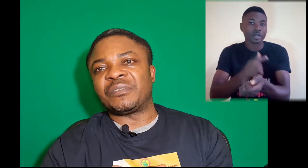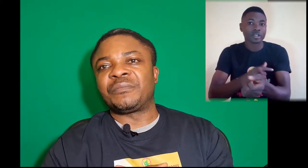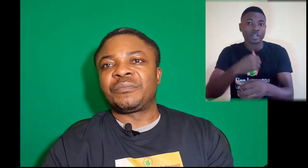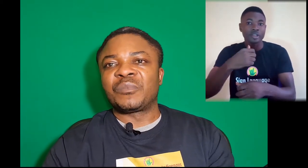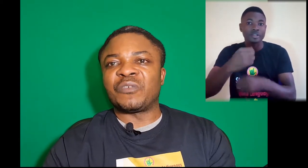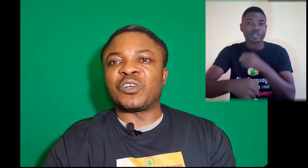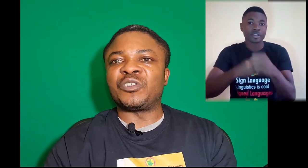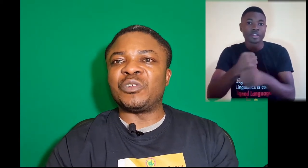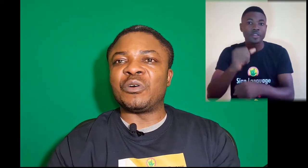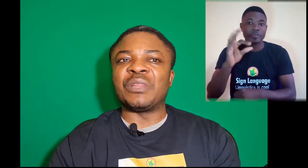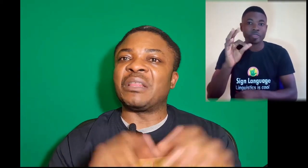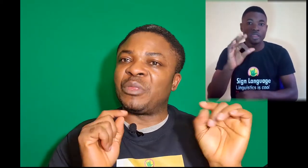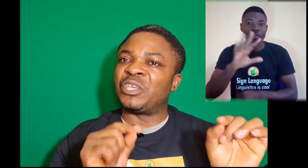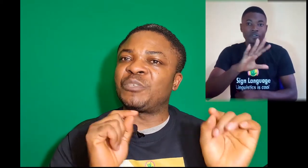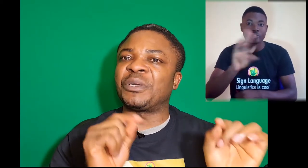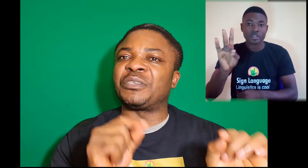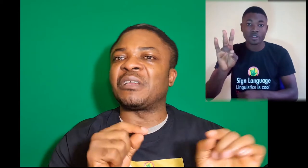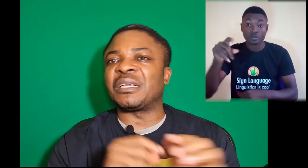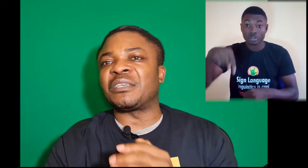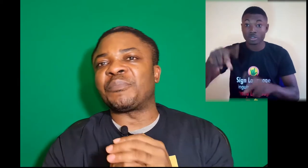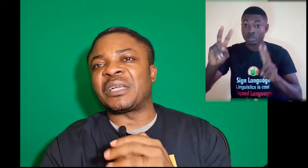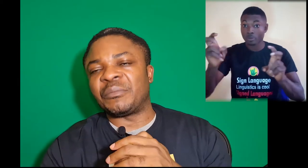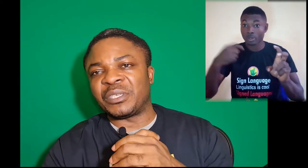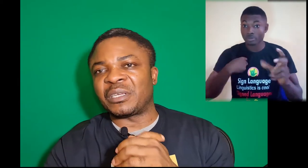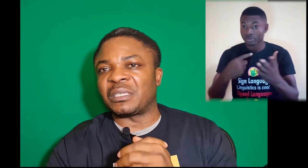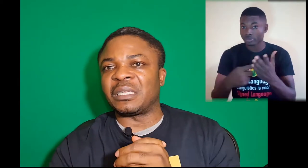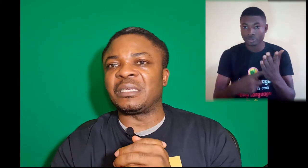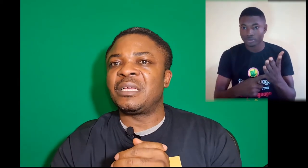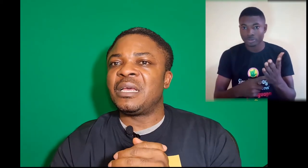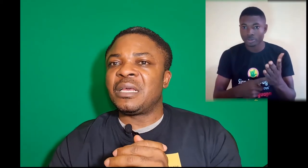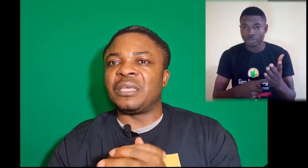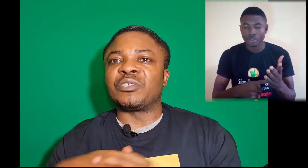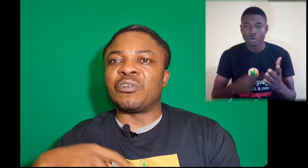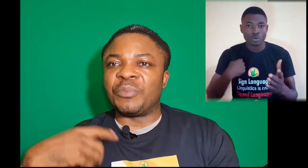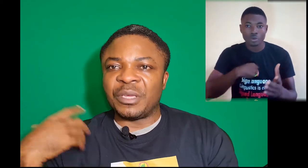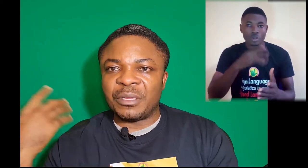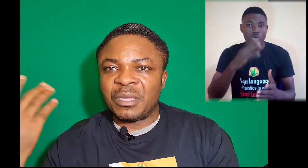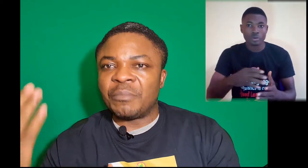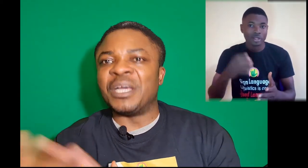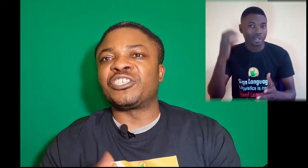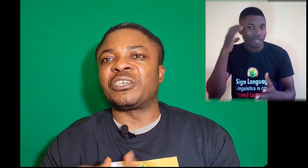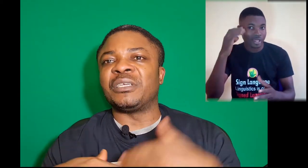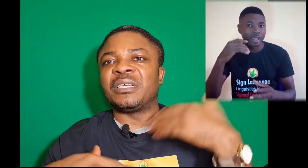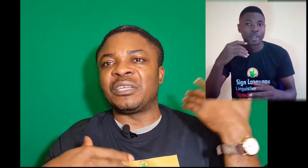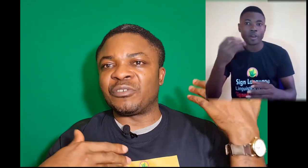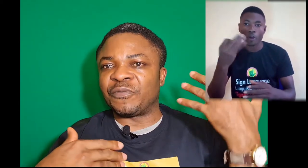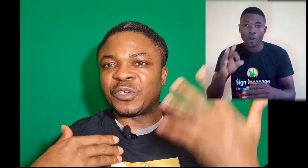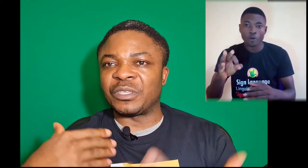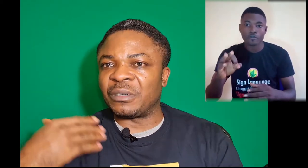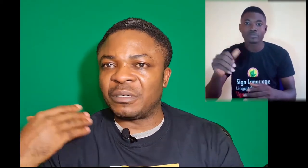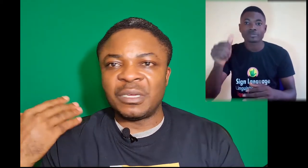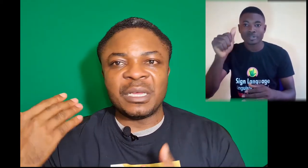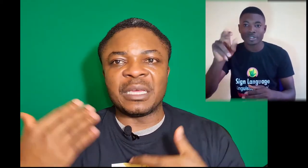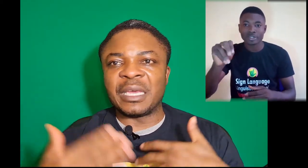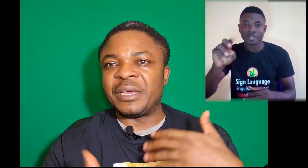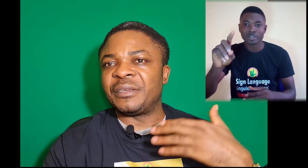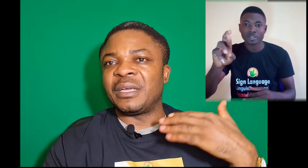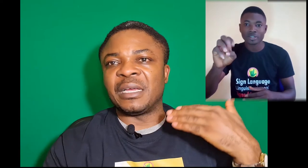Of course, you know that this particular topic I'm discussing is going to be mentioning Andrew Foster again and